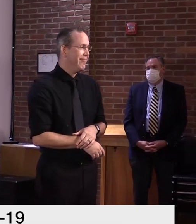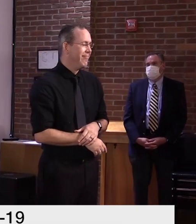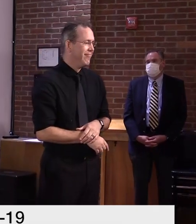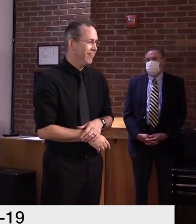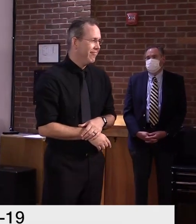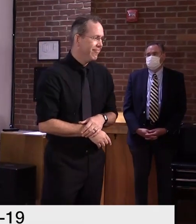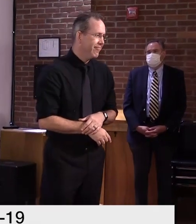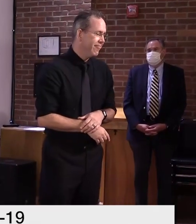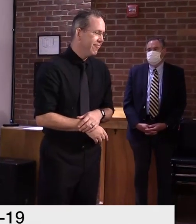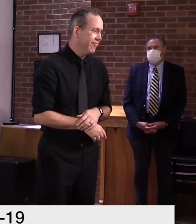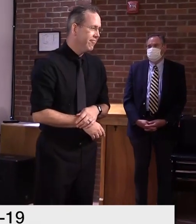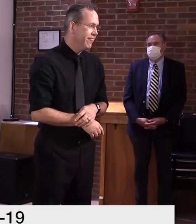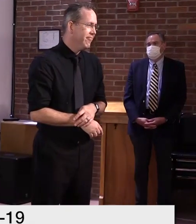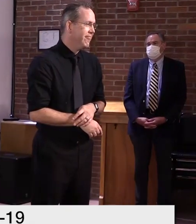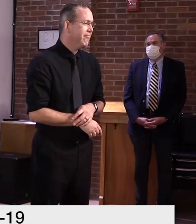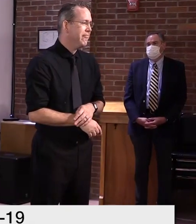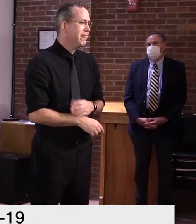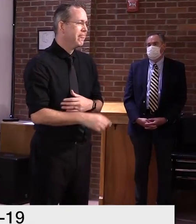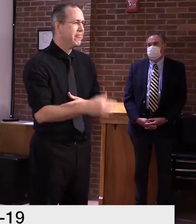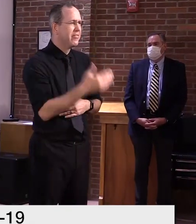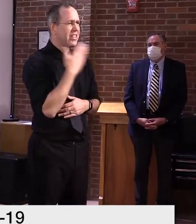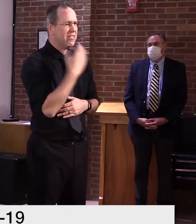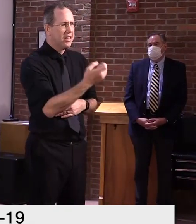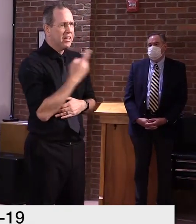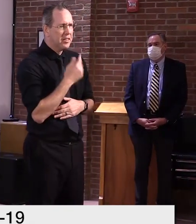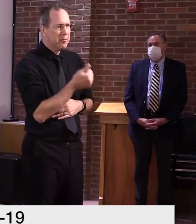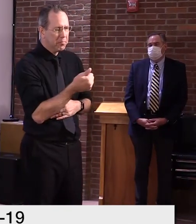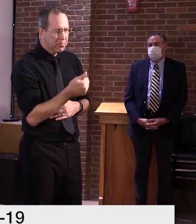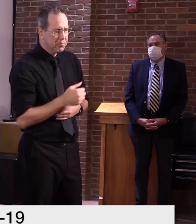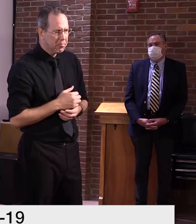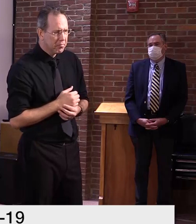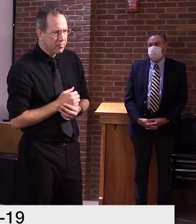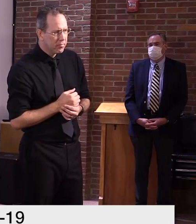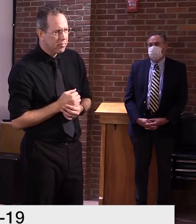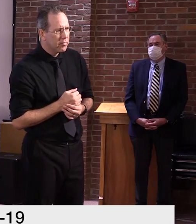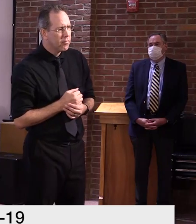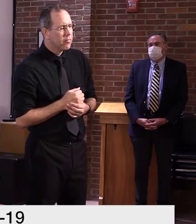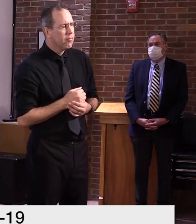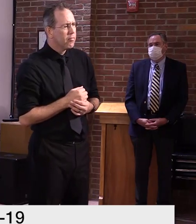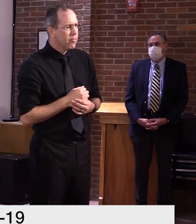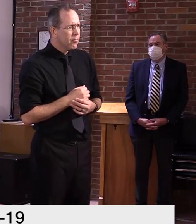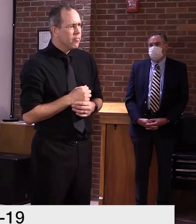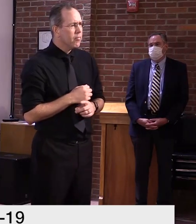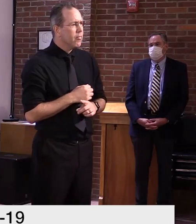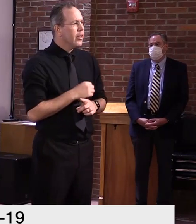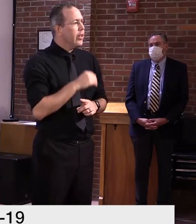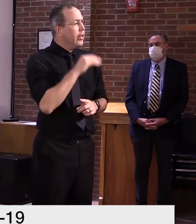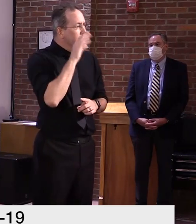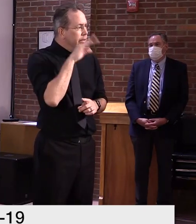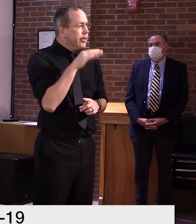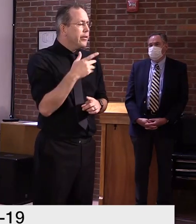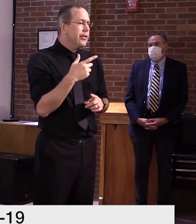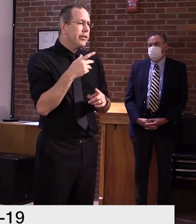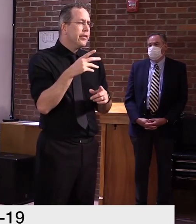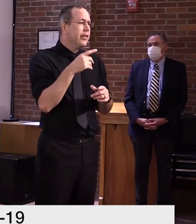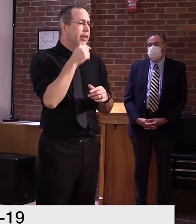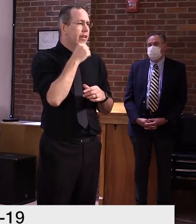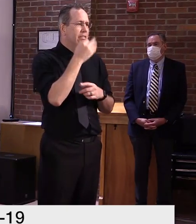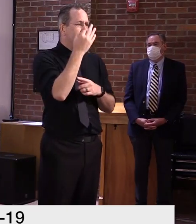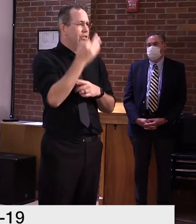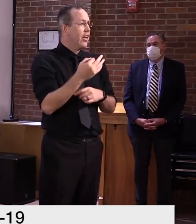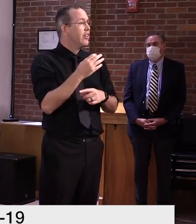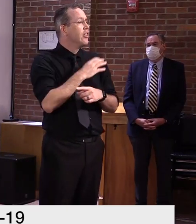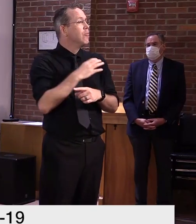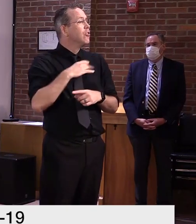Thanks for the question. Um, one of our metrics that commissioner Peecheck presents every Friday is our COVID like illness